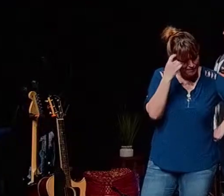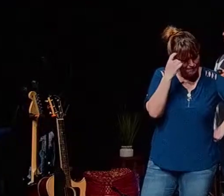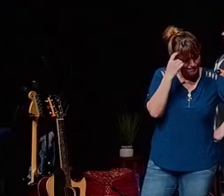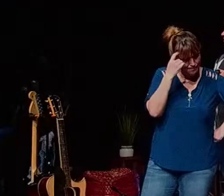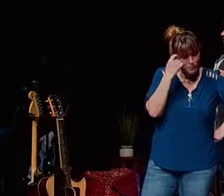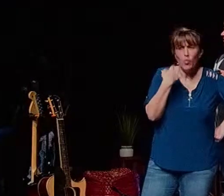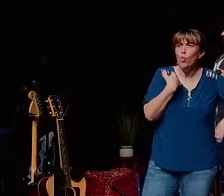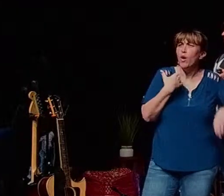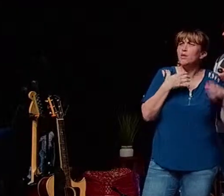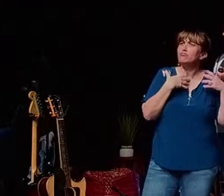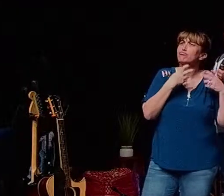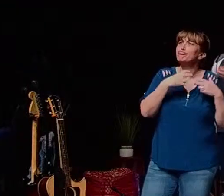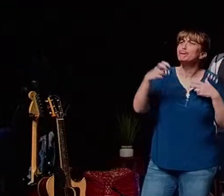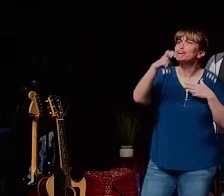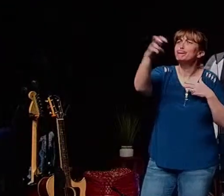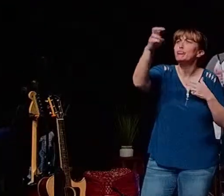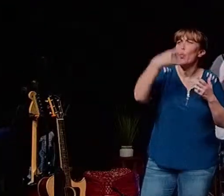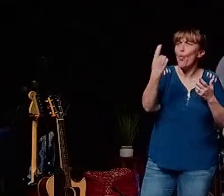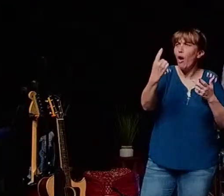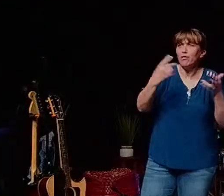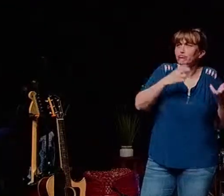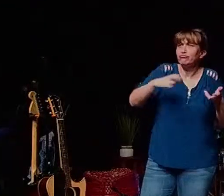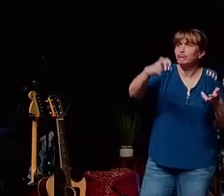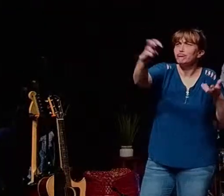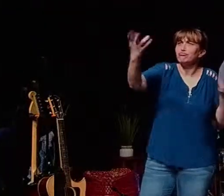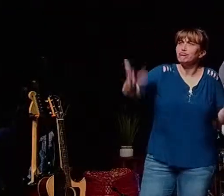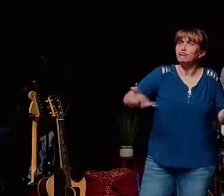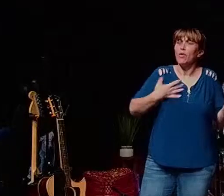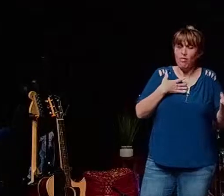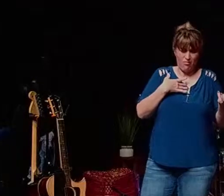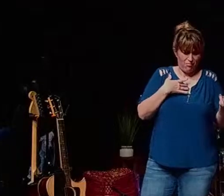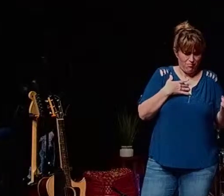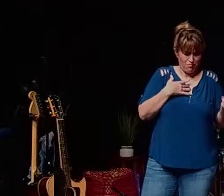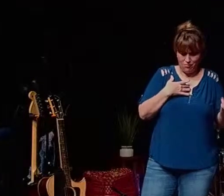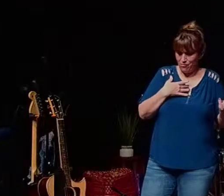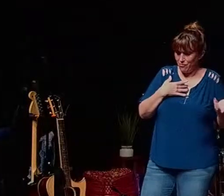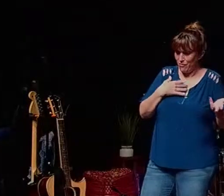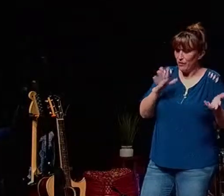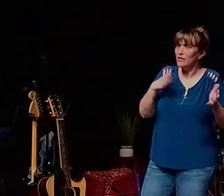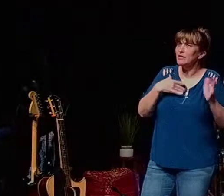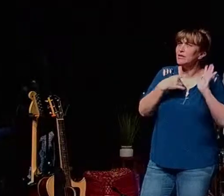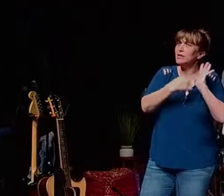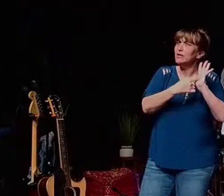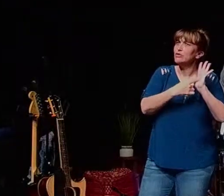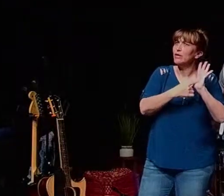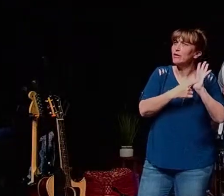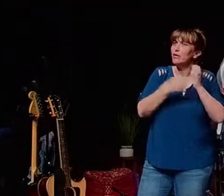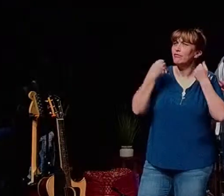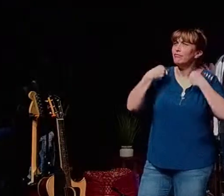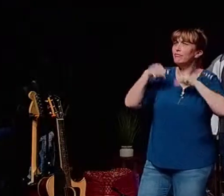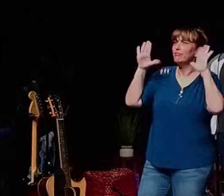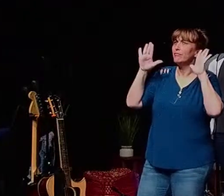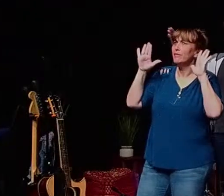span of one chariot ride and that's the i mean this is an illustration of turning yourself in completely